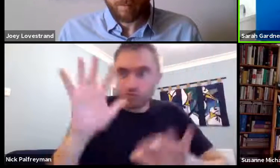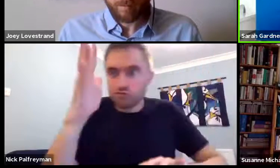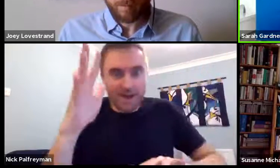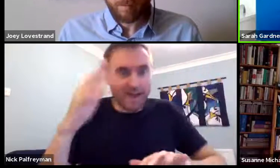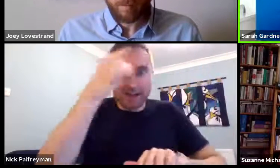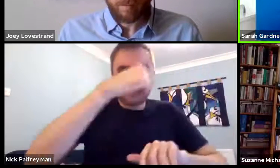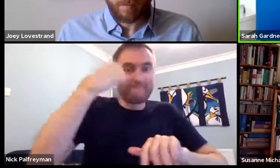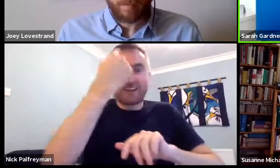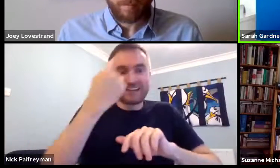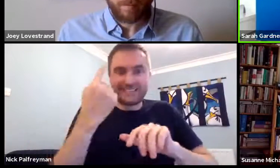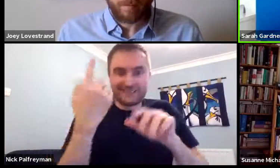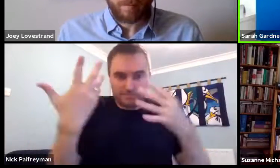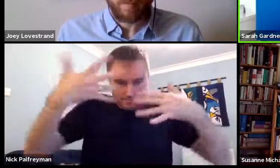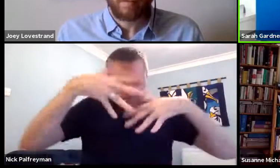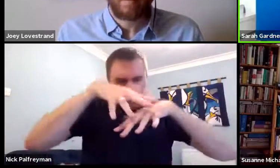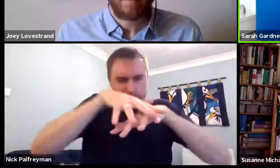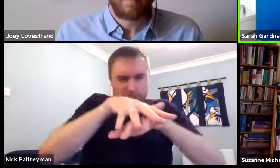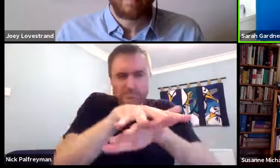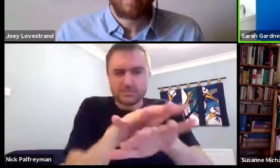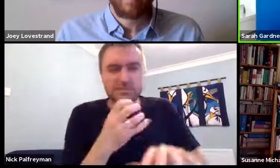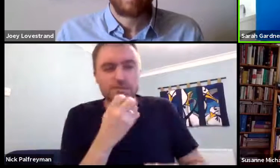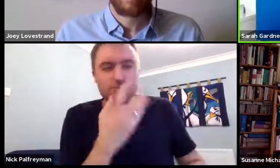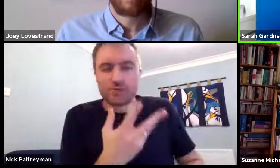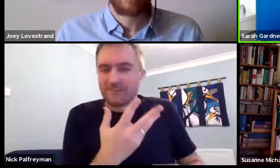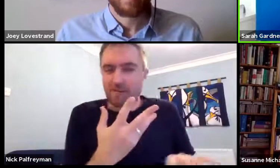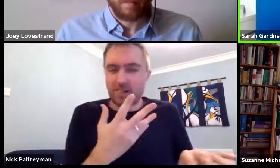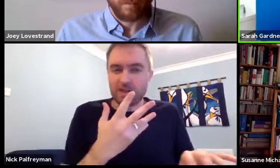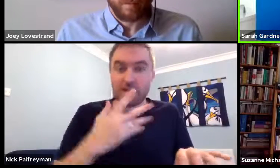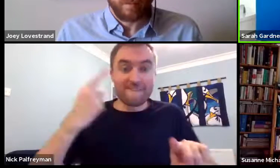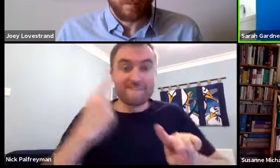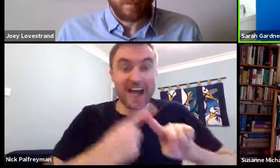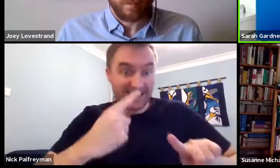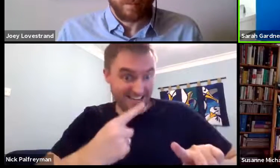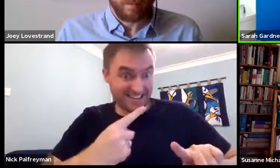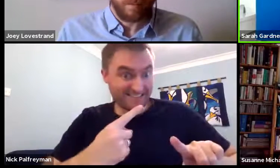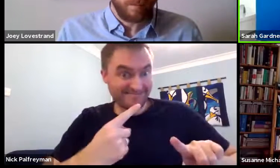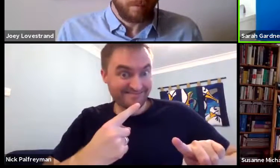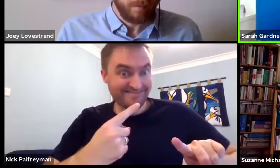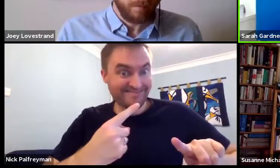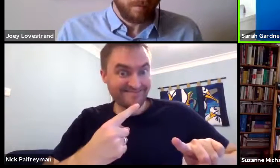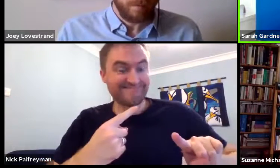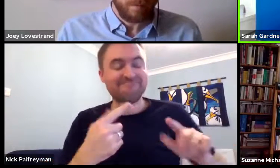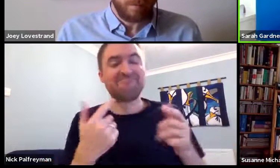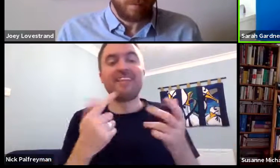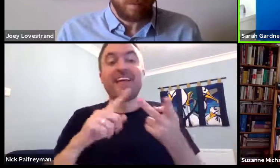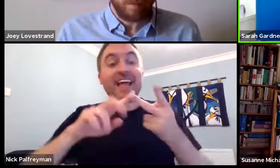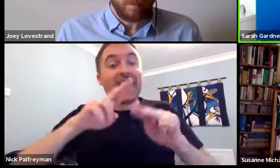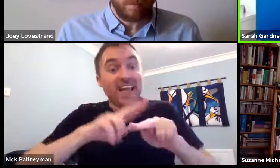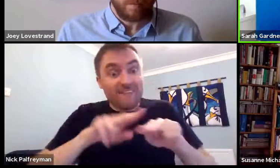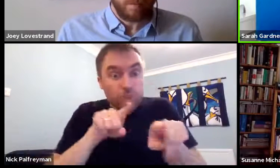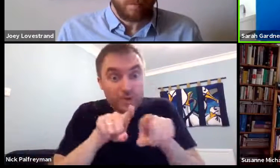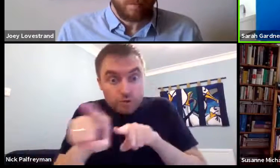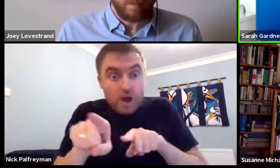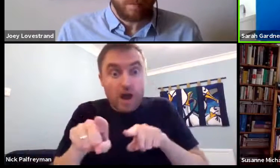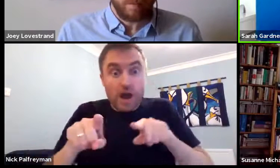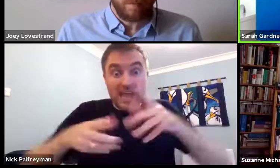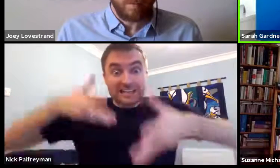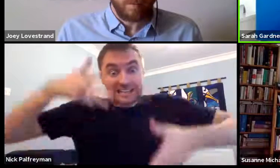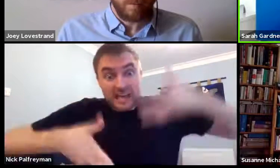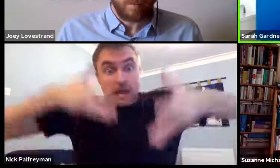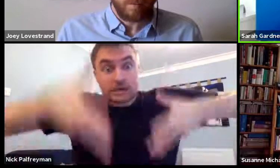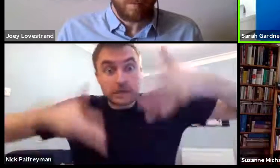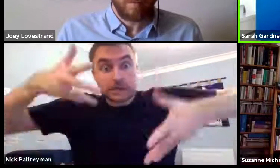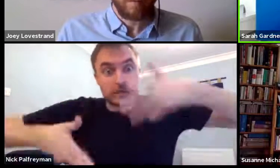simultaneous bits of information. You know, people have all sorts of ingenious ways of expressing things beautifully in a very natural